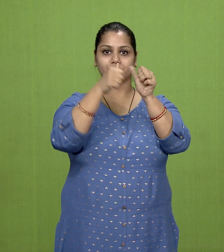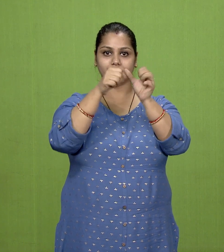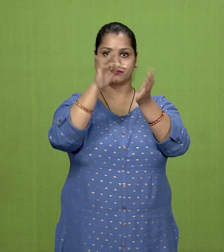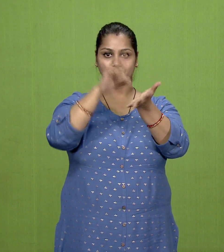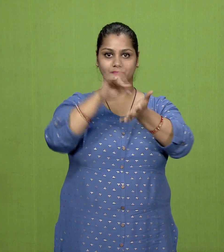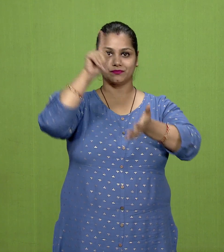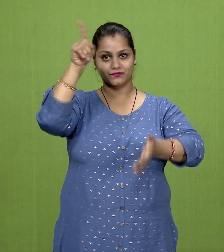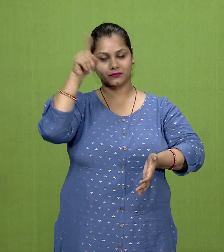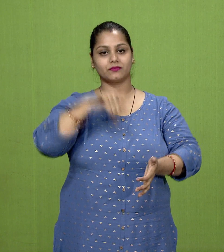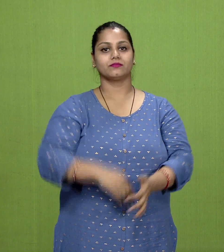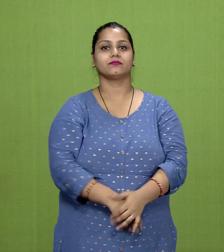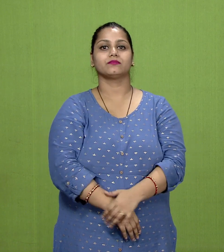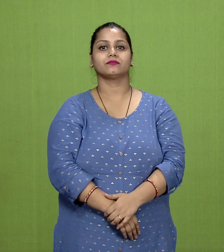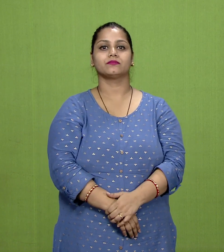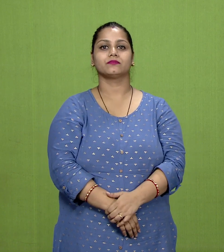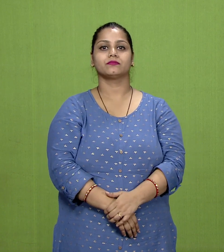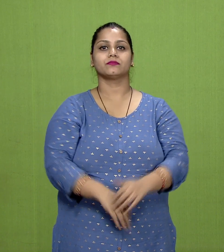Asaka,